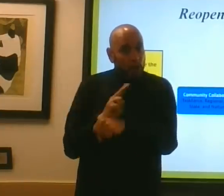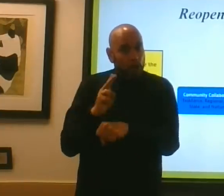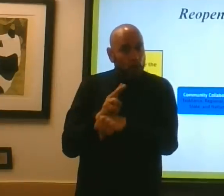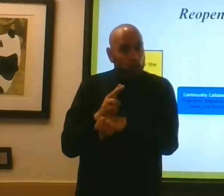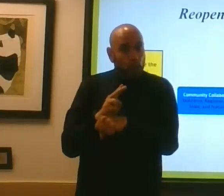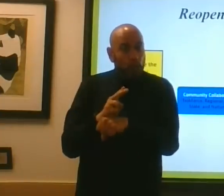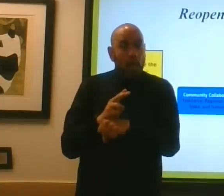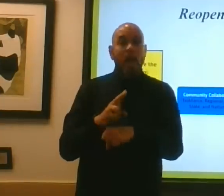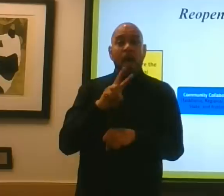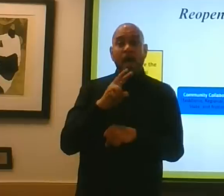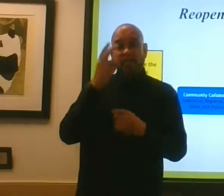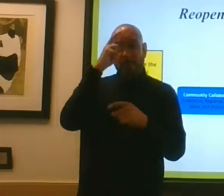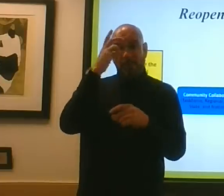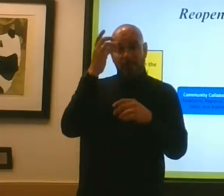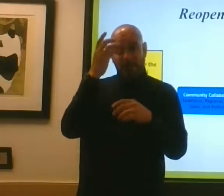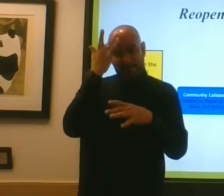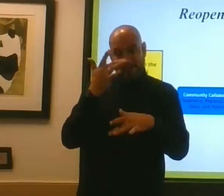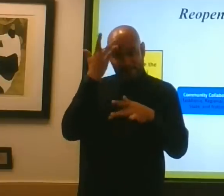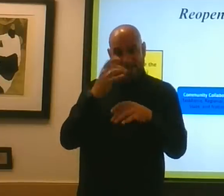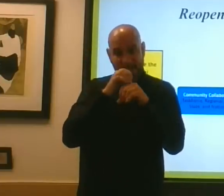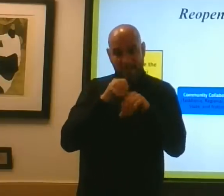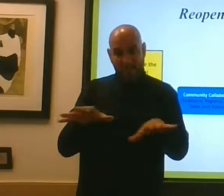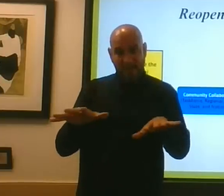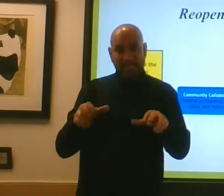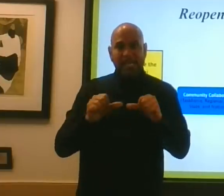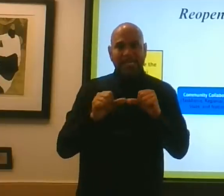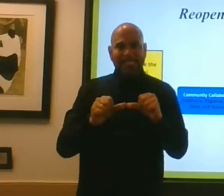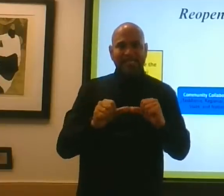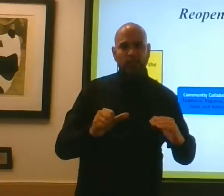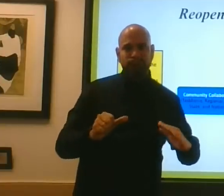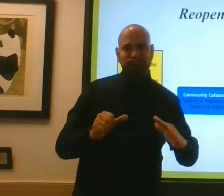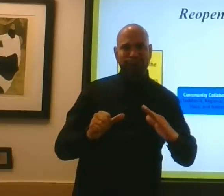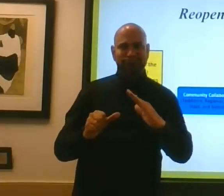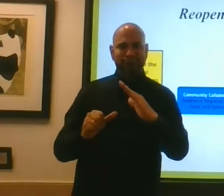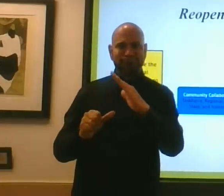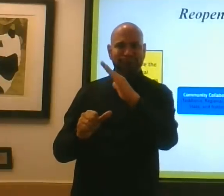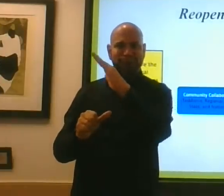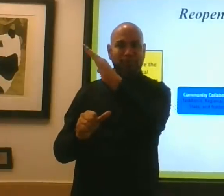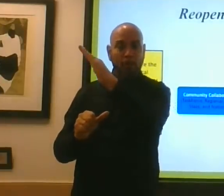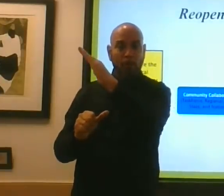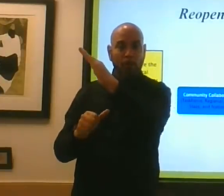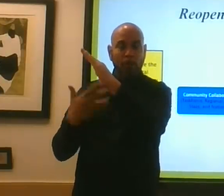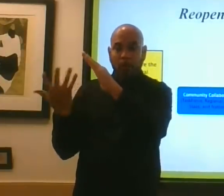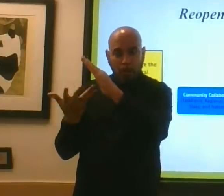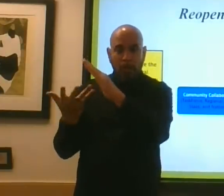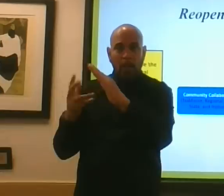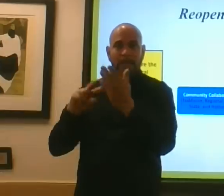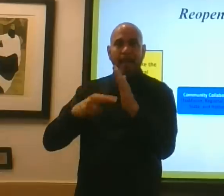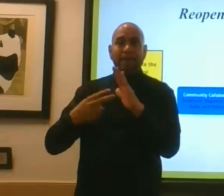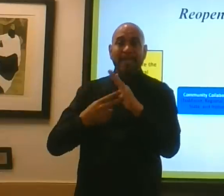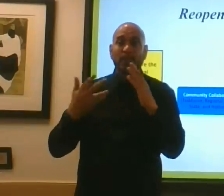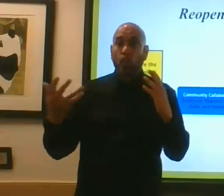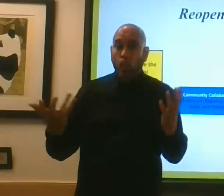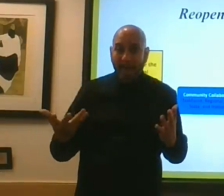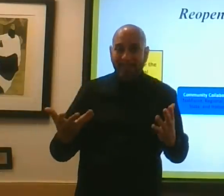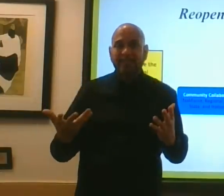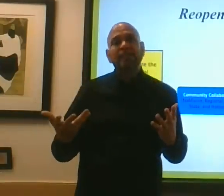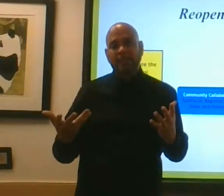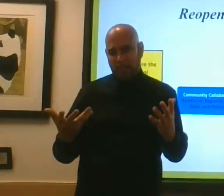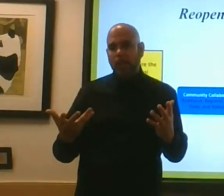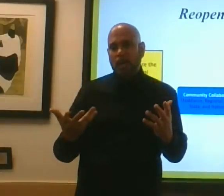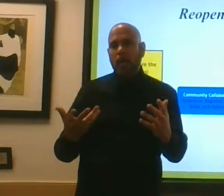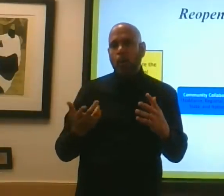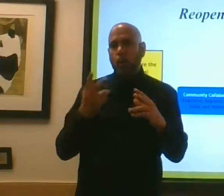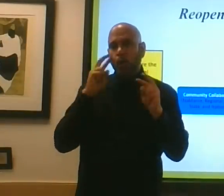the virus continues to increase. So right now, it appears that we're leaning towards a virtual, a full virtual